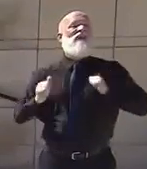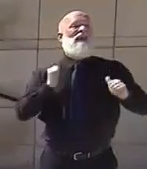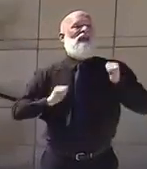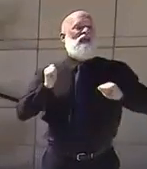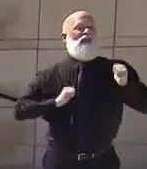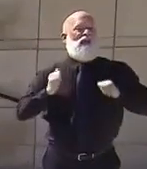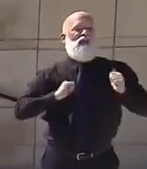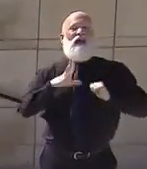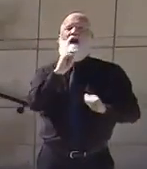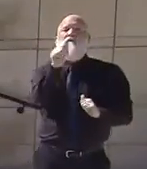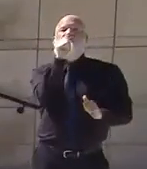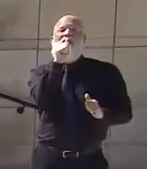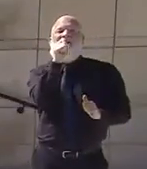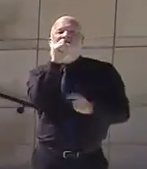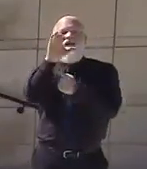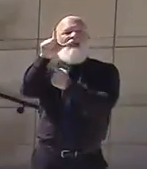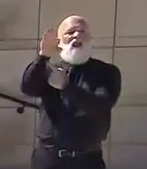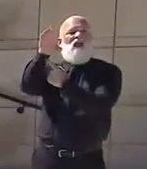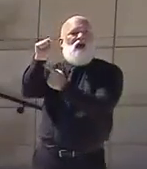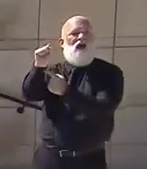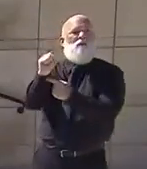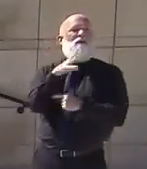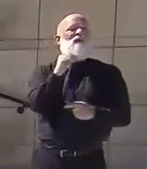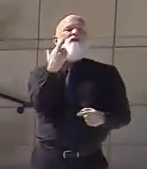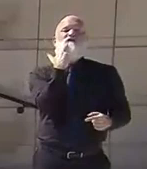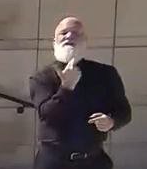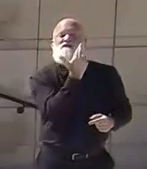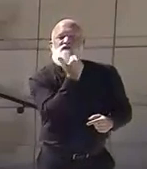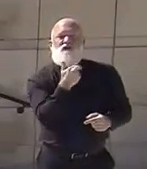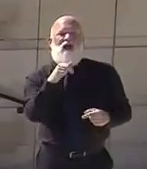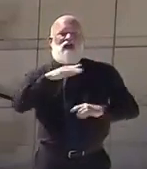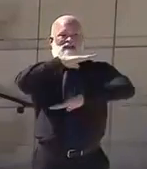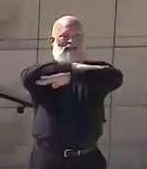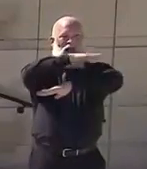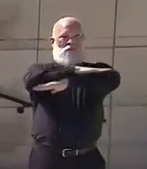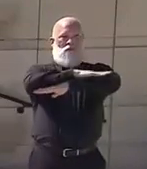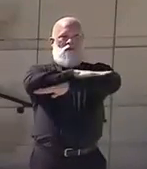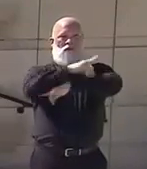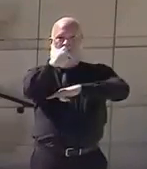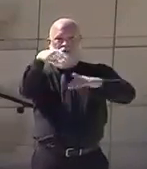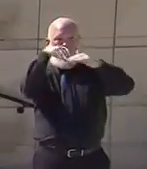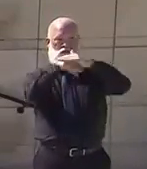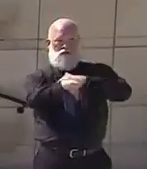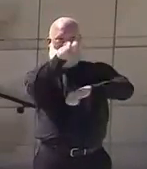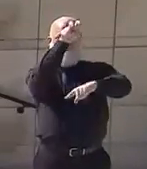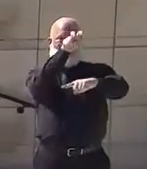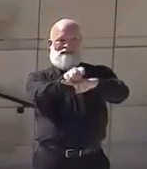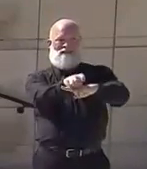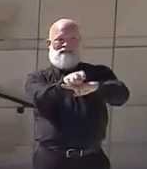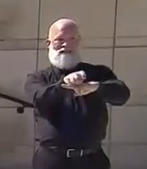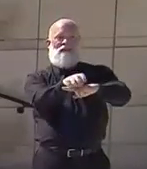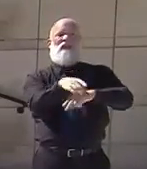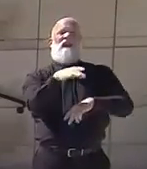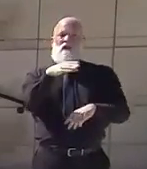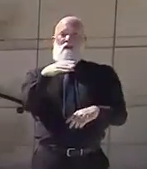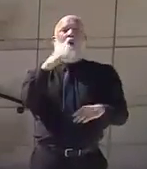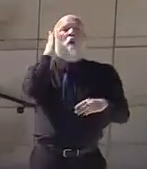and restaurant dine-in services will be allowed to reopen on Monday, April the 27th.